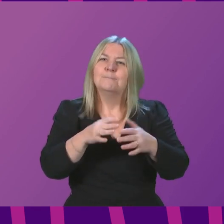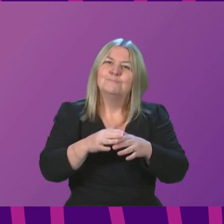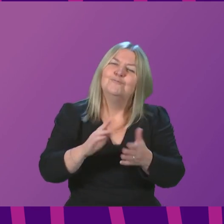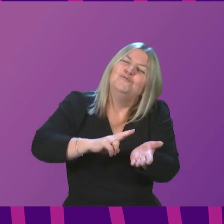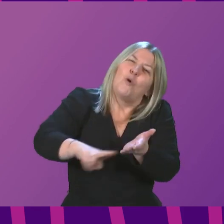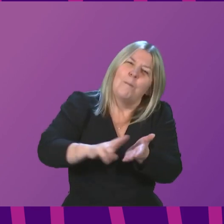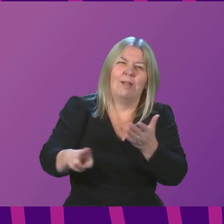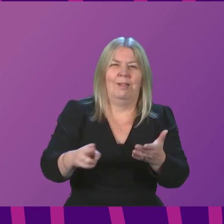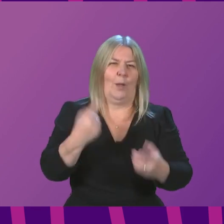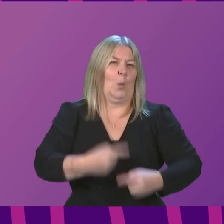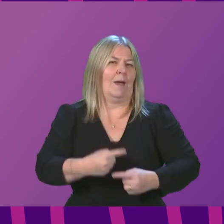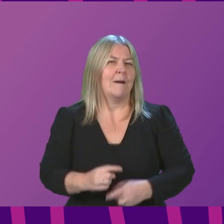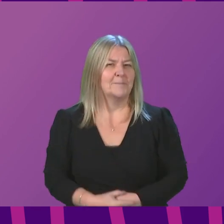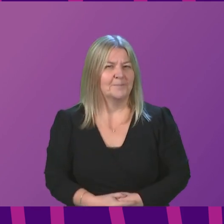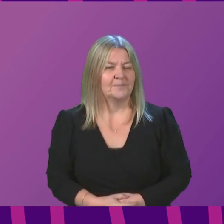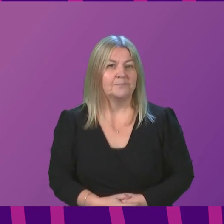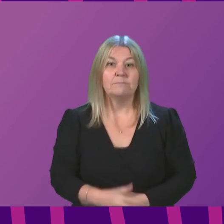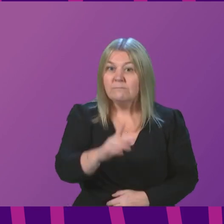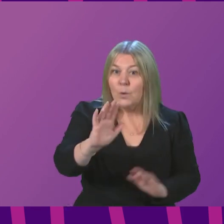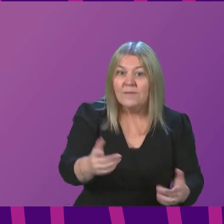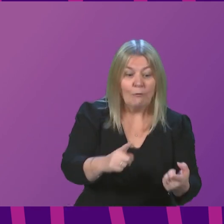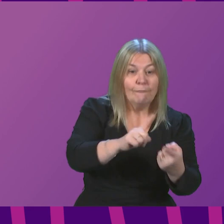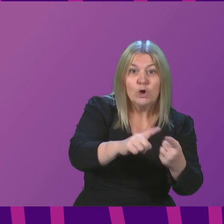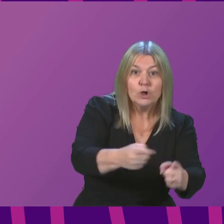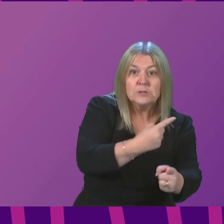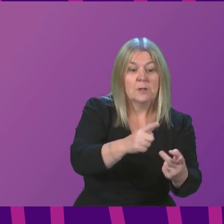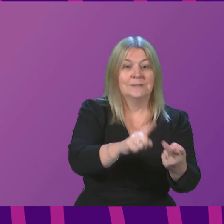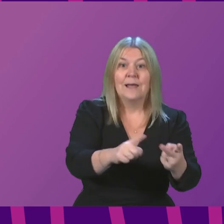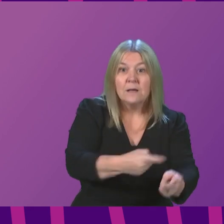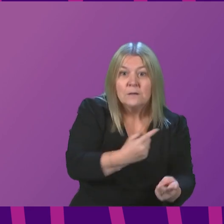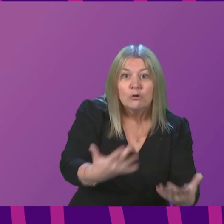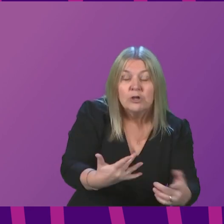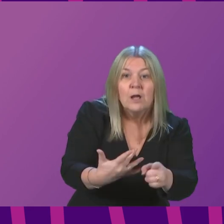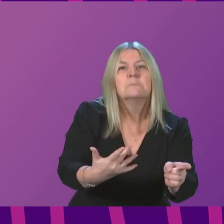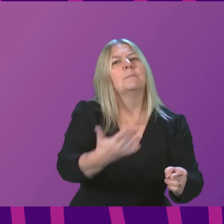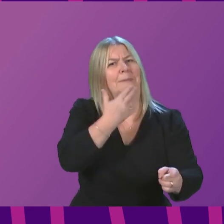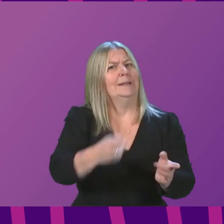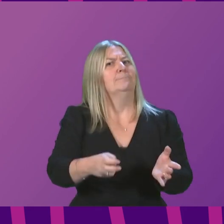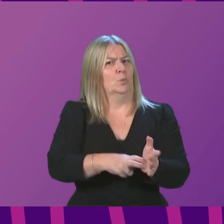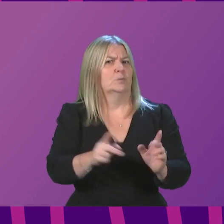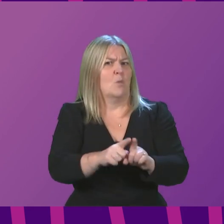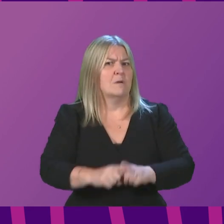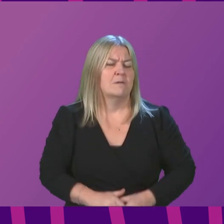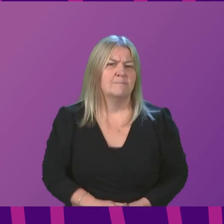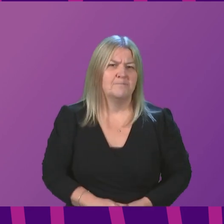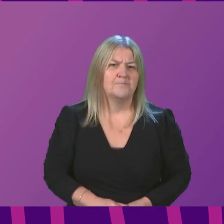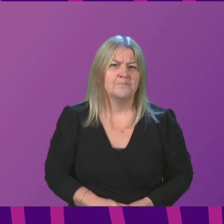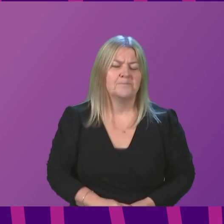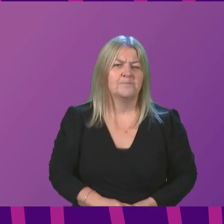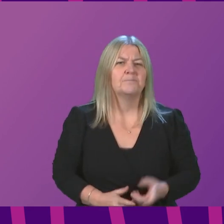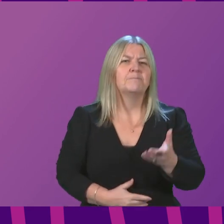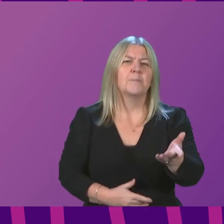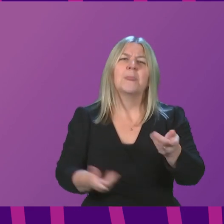have not had your first or second jag yet, it is never too late for that either. Please make sure you get those now. Signing officer,